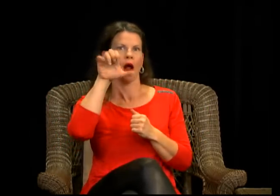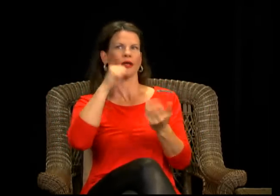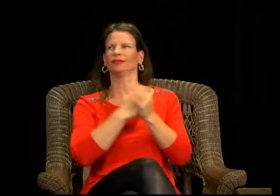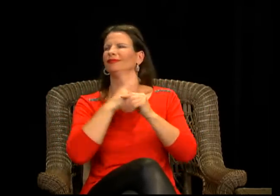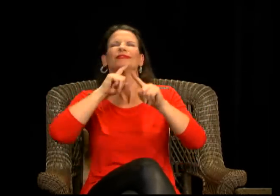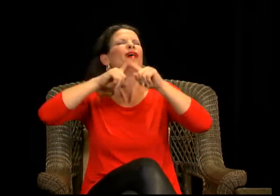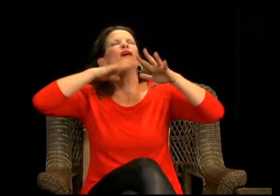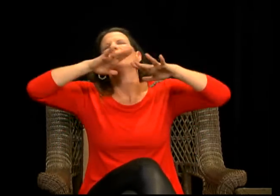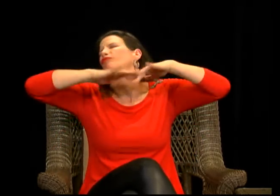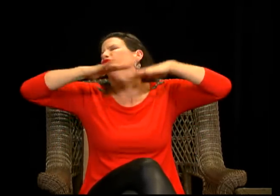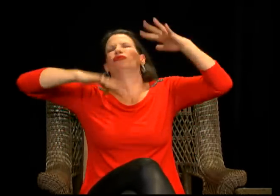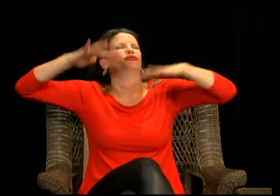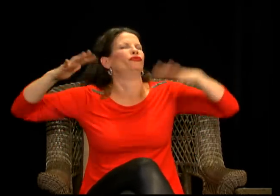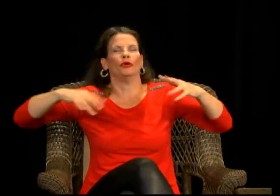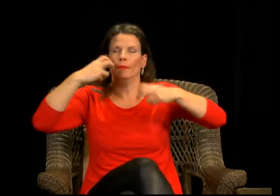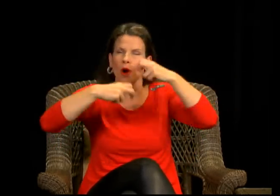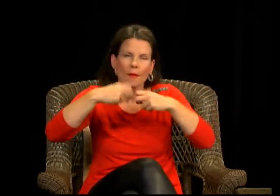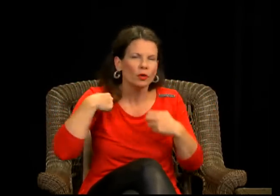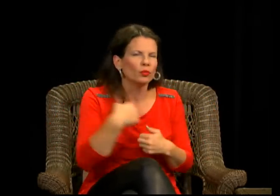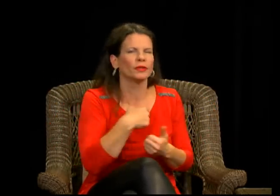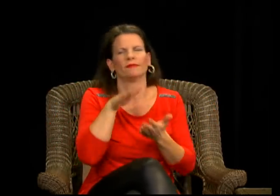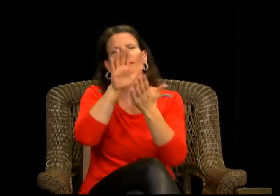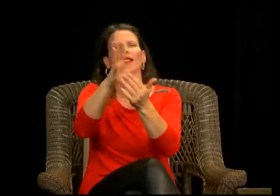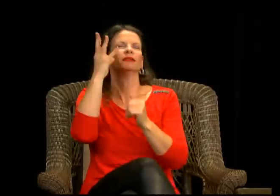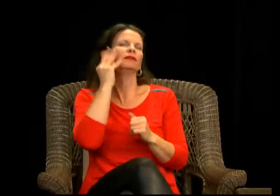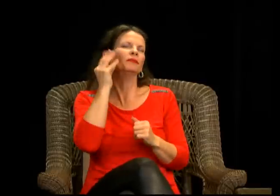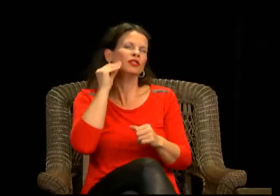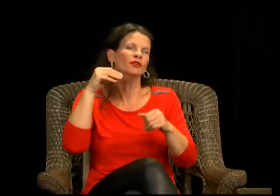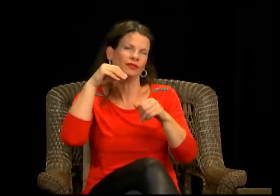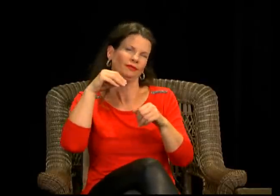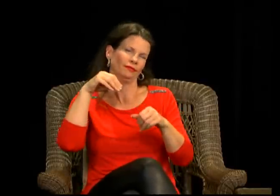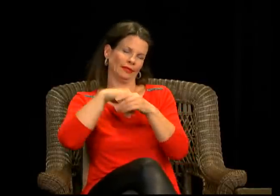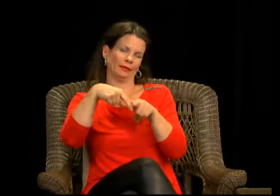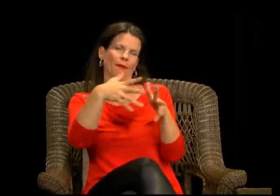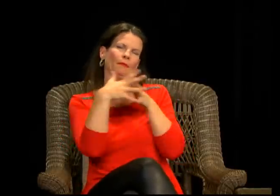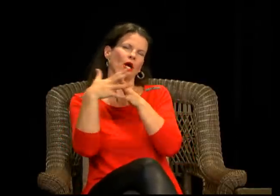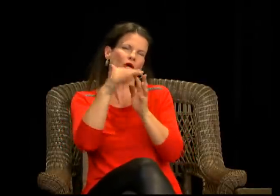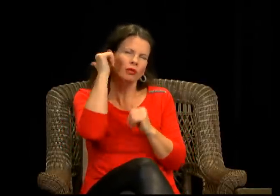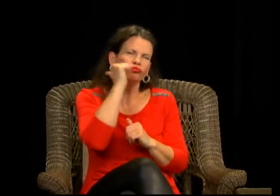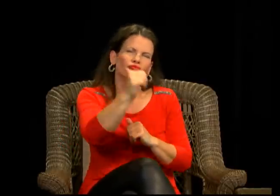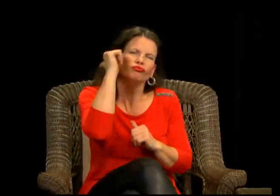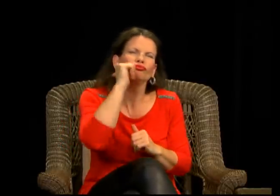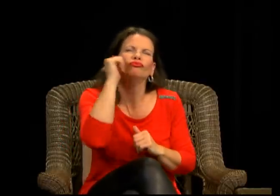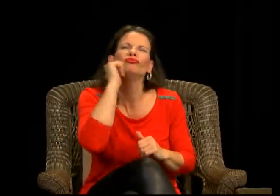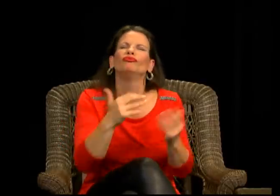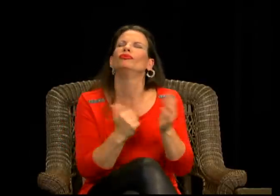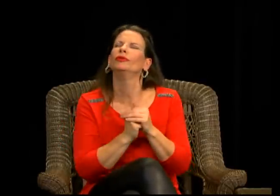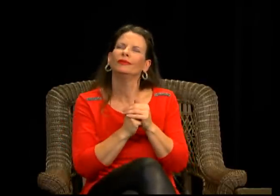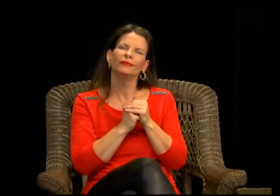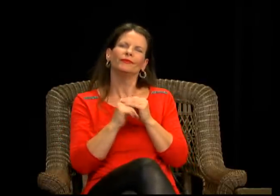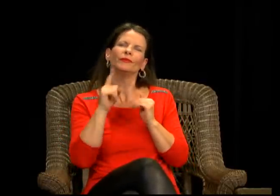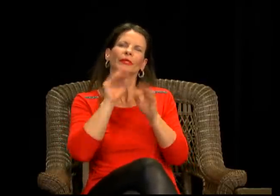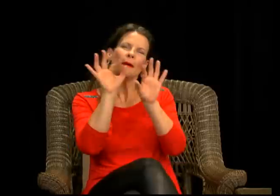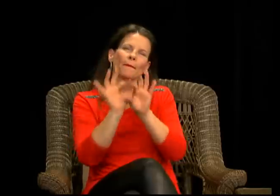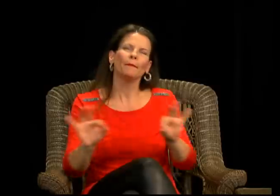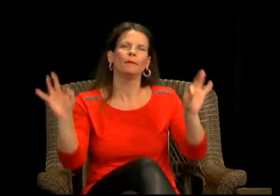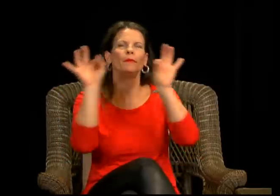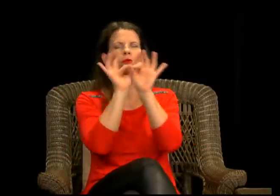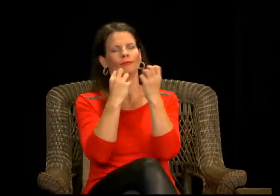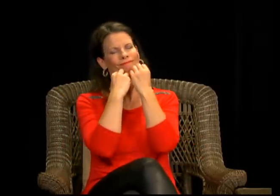There's homelessness. mean, so many problems we experience as humans every day in America. America, it's so important